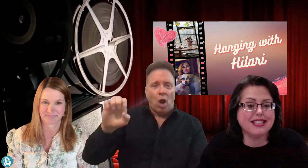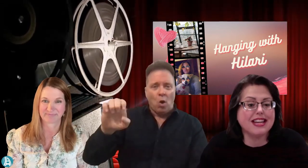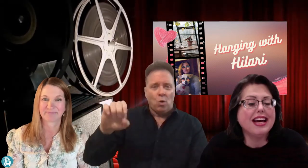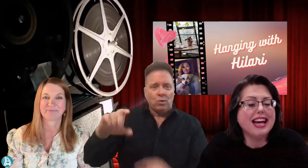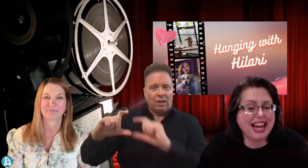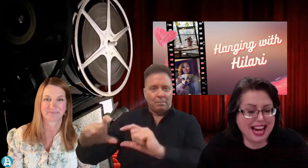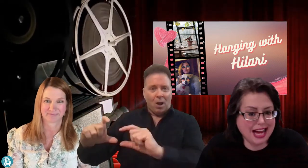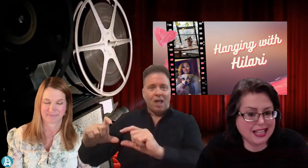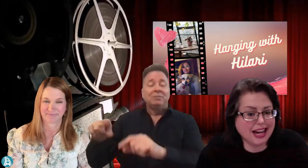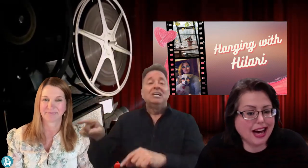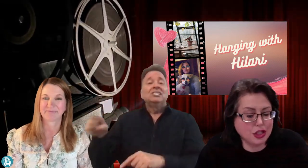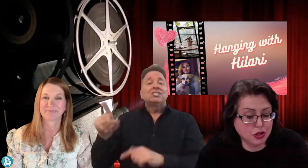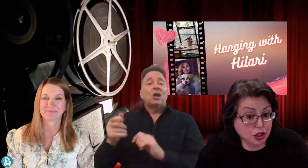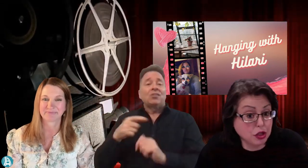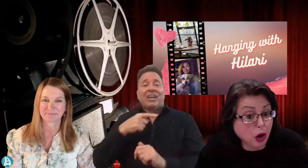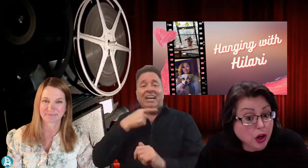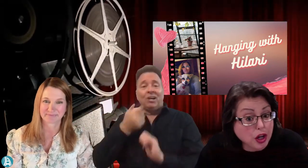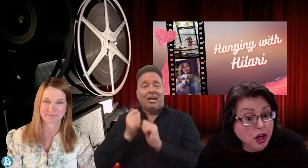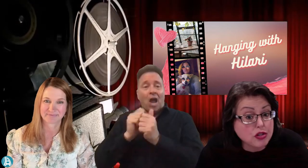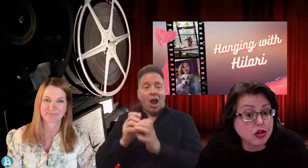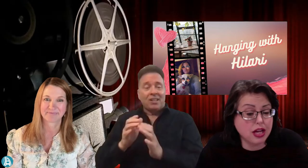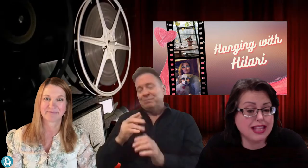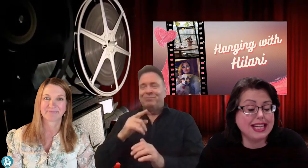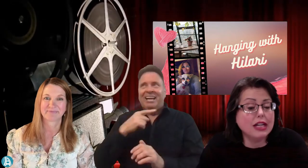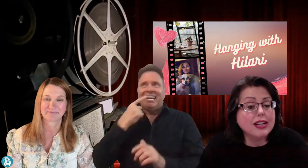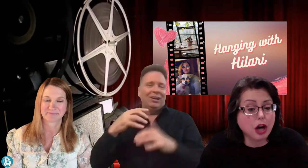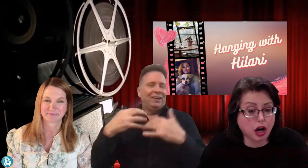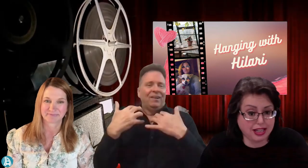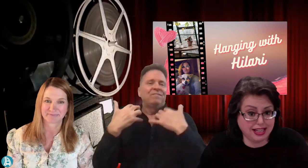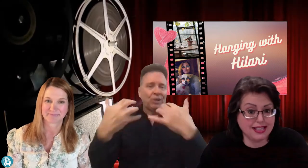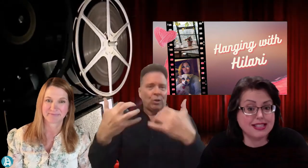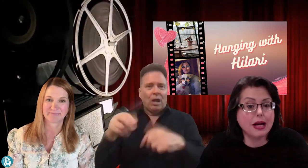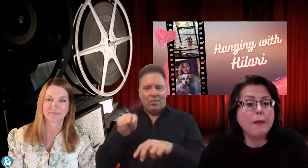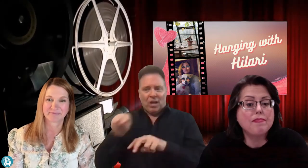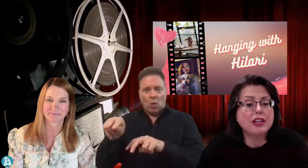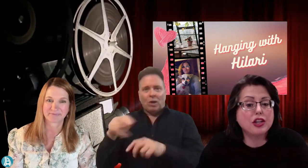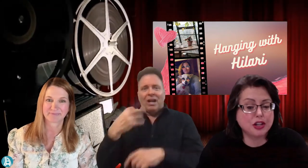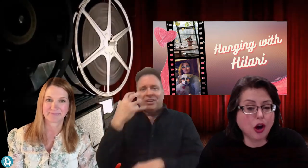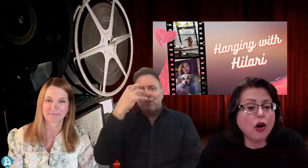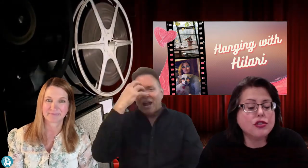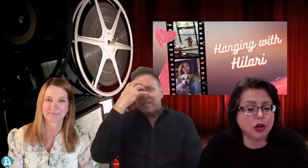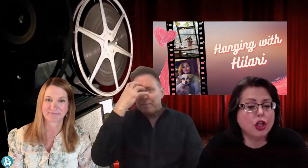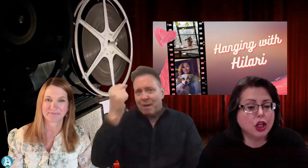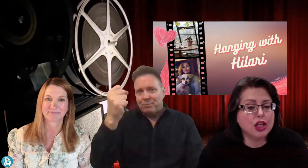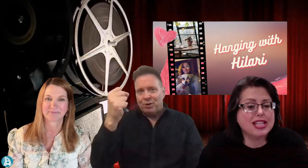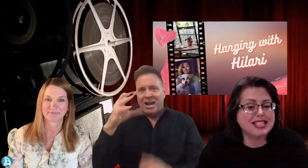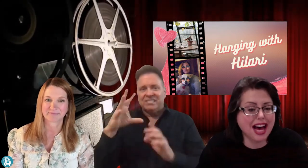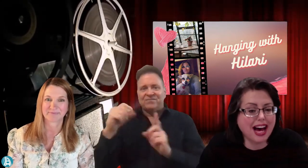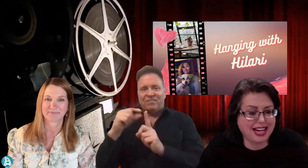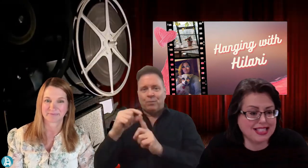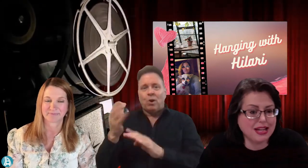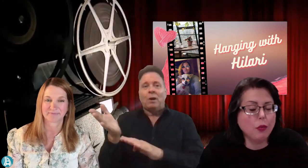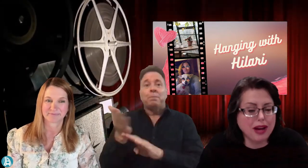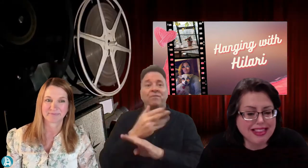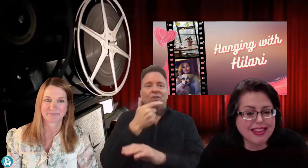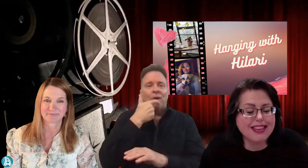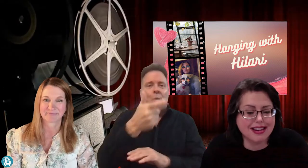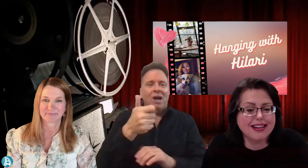and do the QR code so that the hearing audience could also learn the signs with the